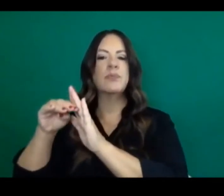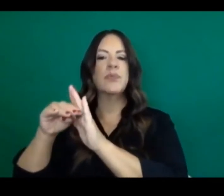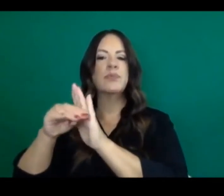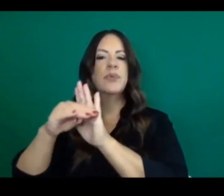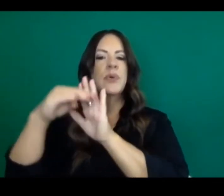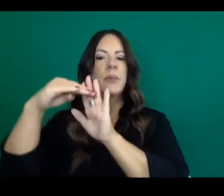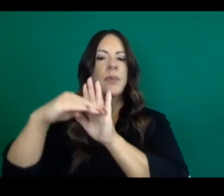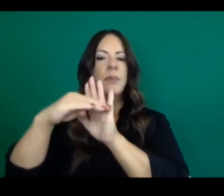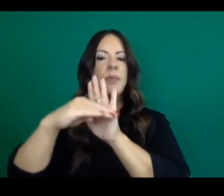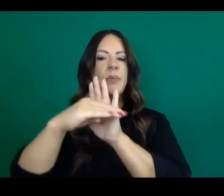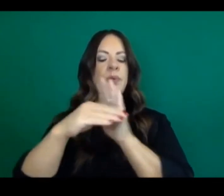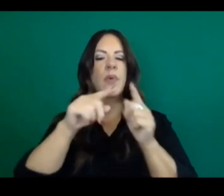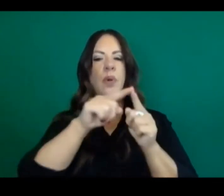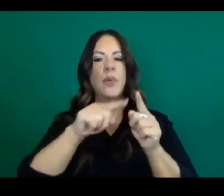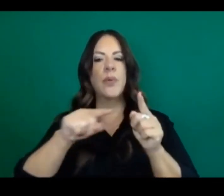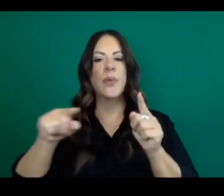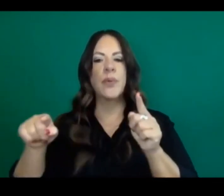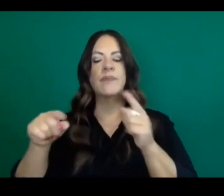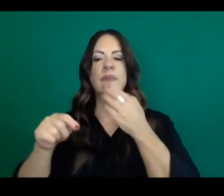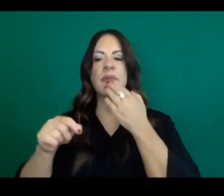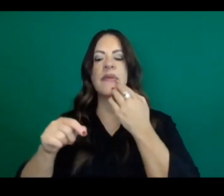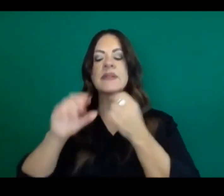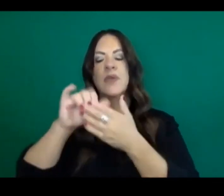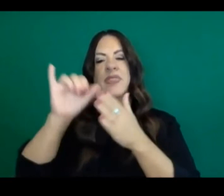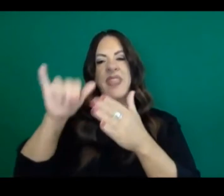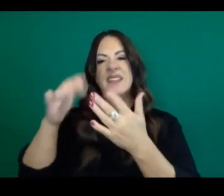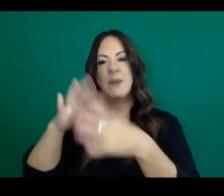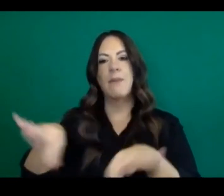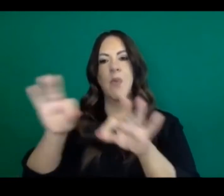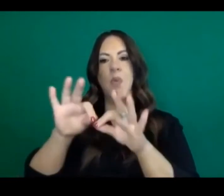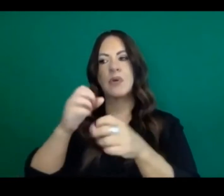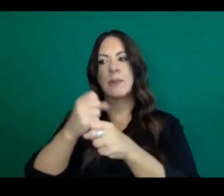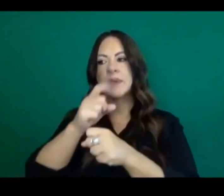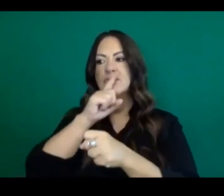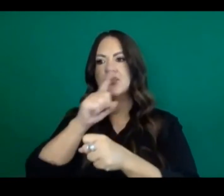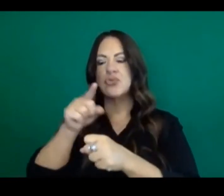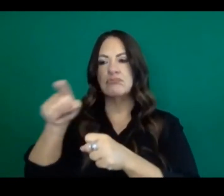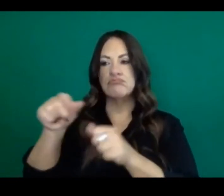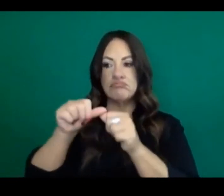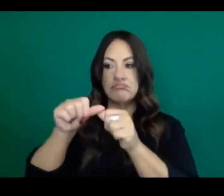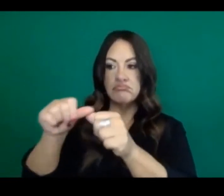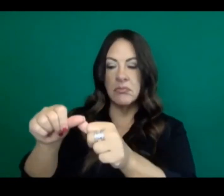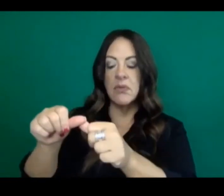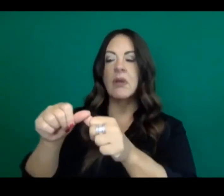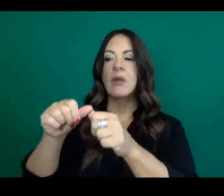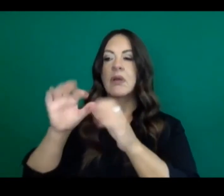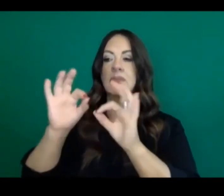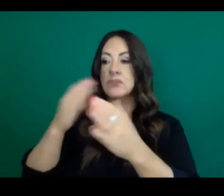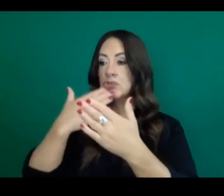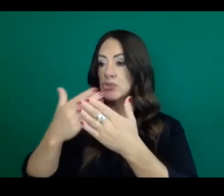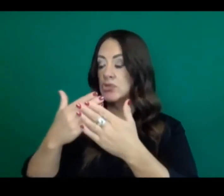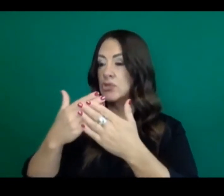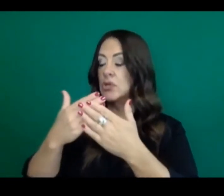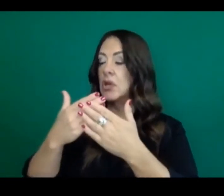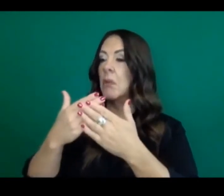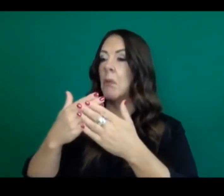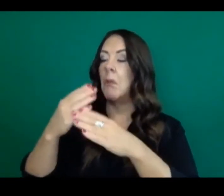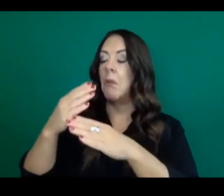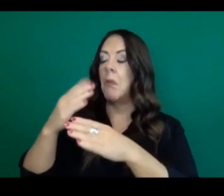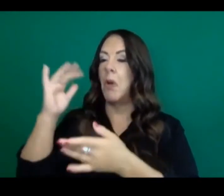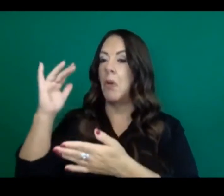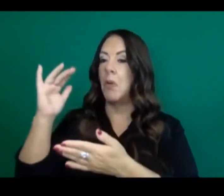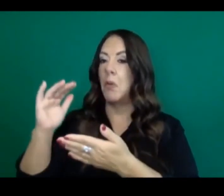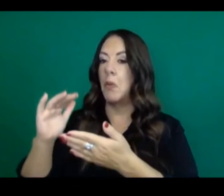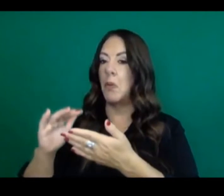county really did stabilize metrics to meet the next tier. So again, all of these concepts